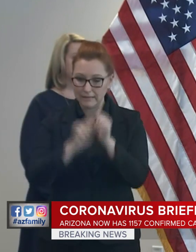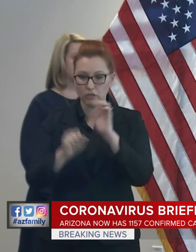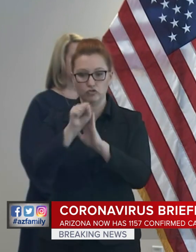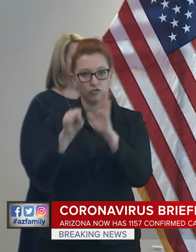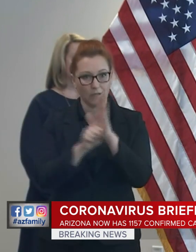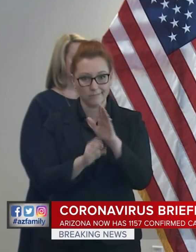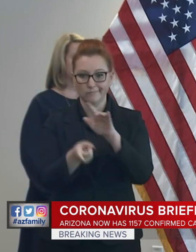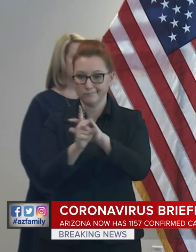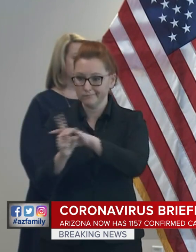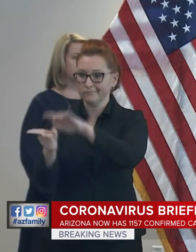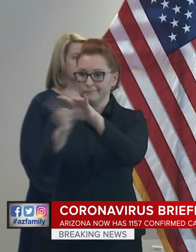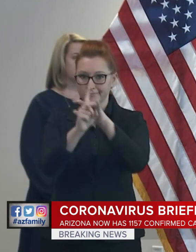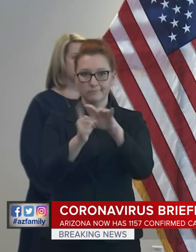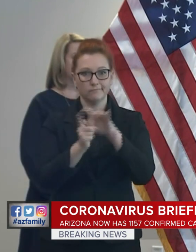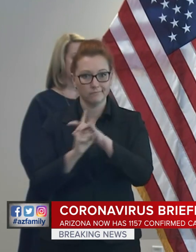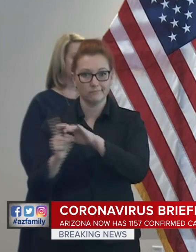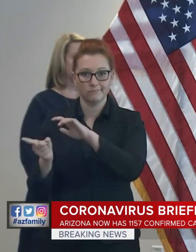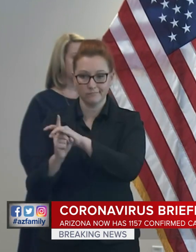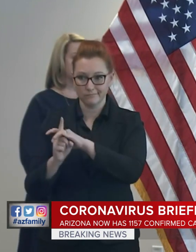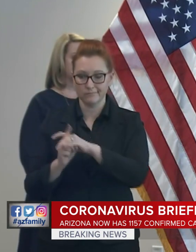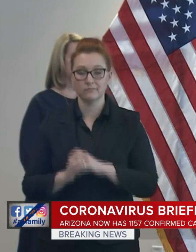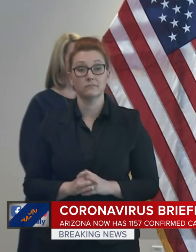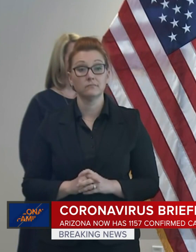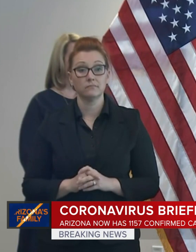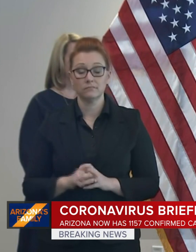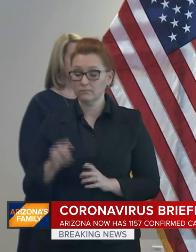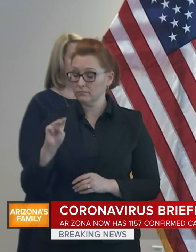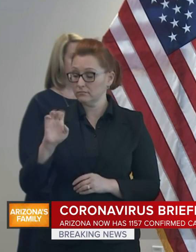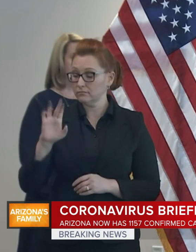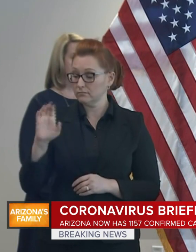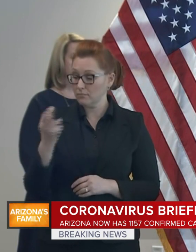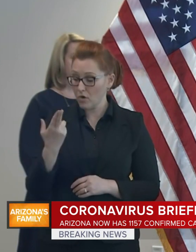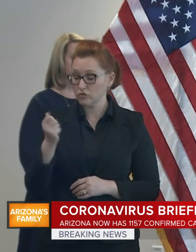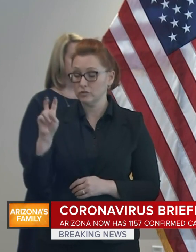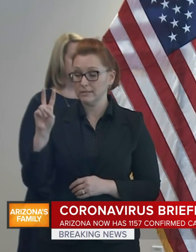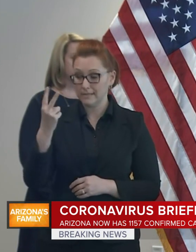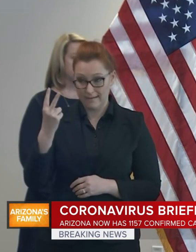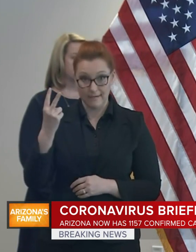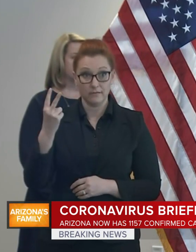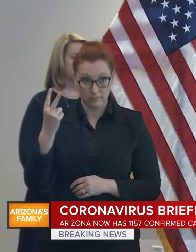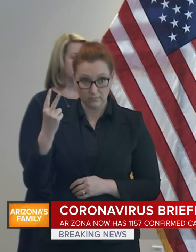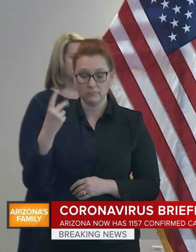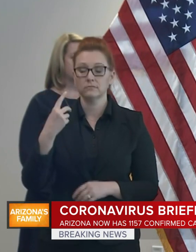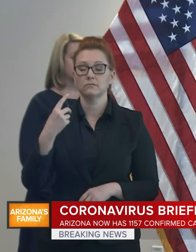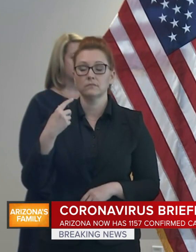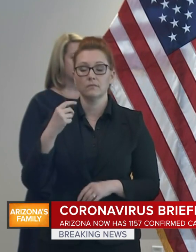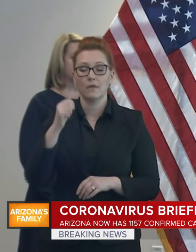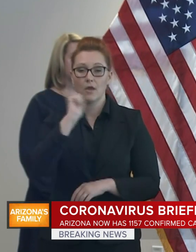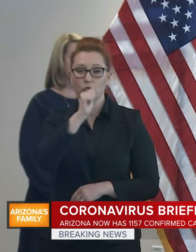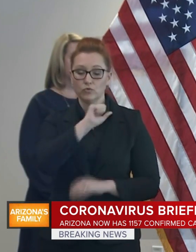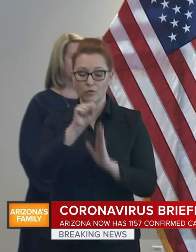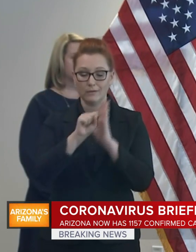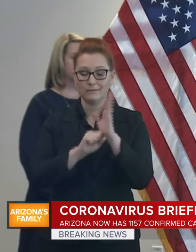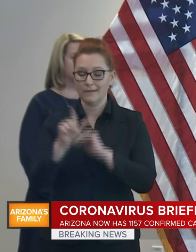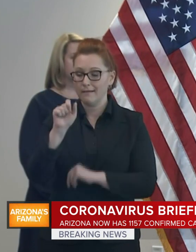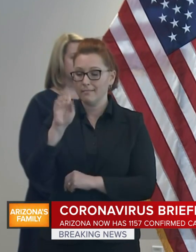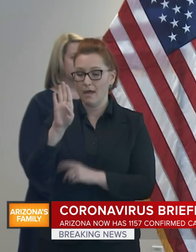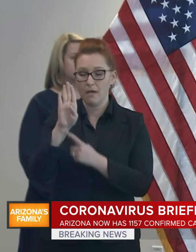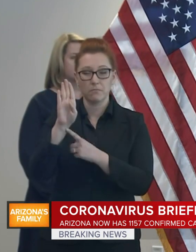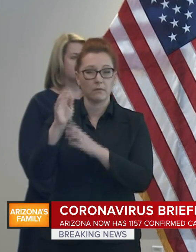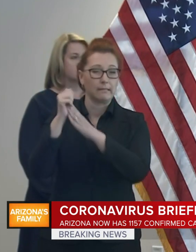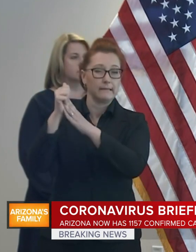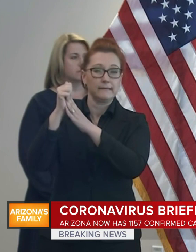thanks to the leadership of Dr. Christ and our state health professionals, the Arizona State Lab became one of the first